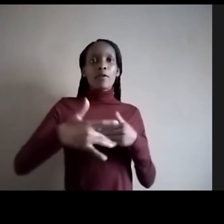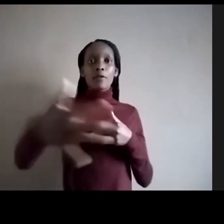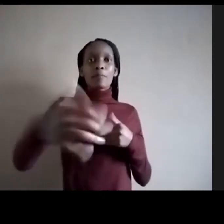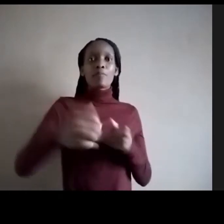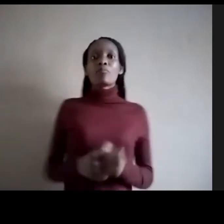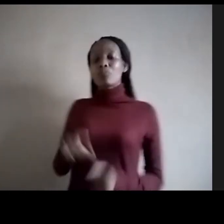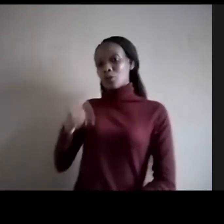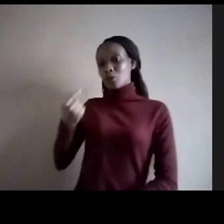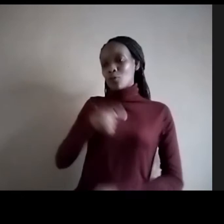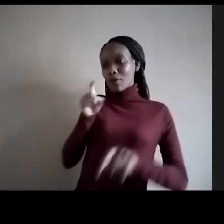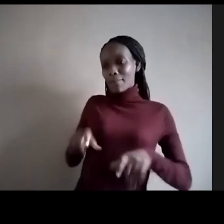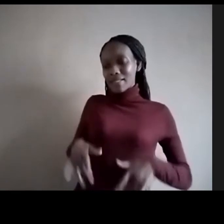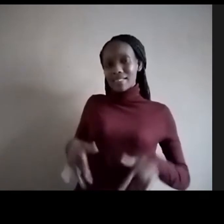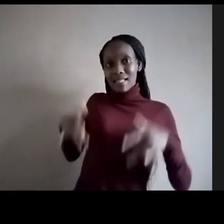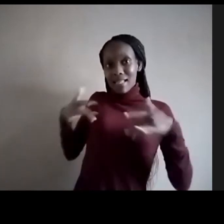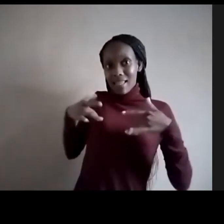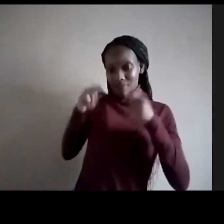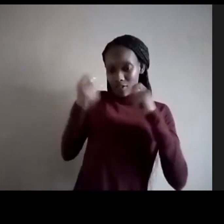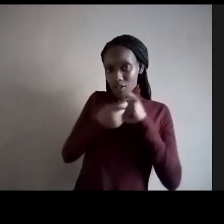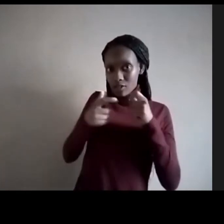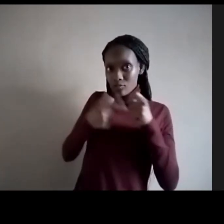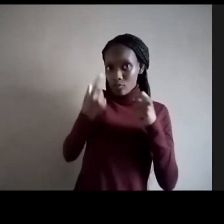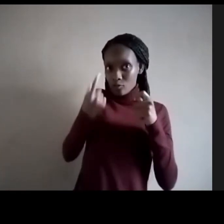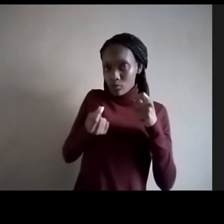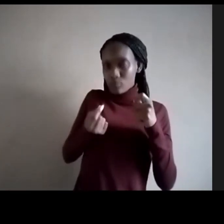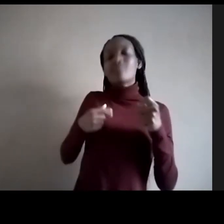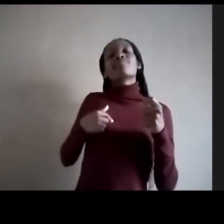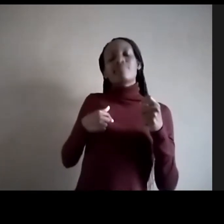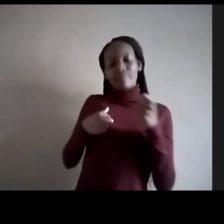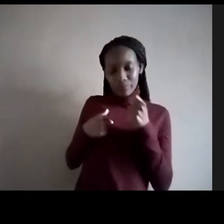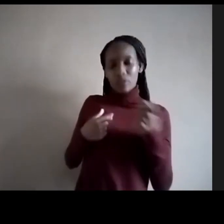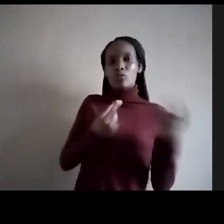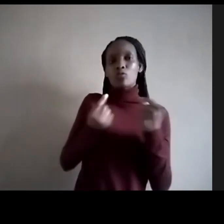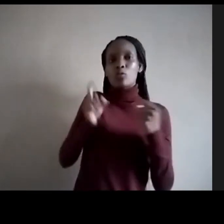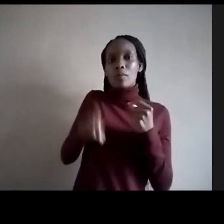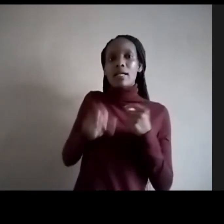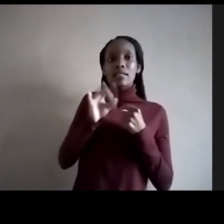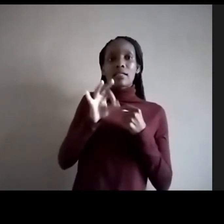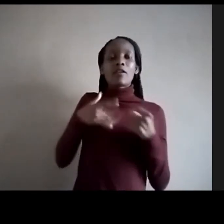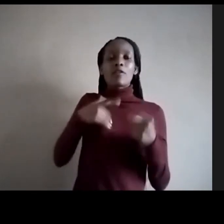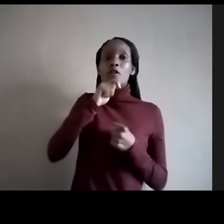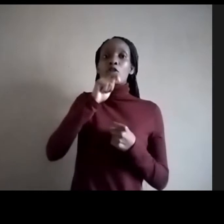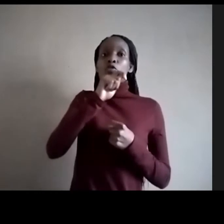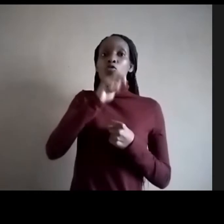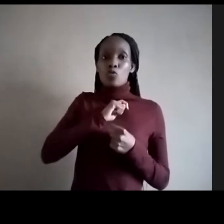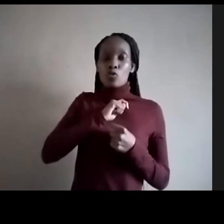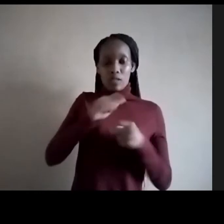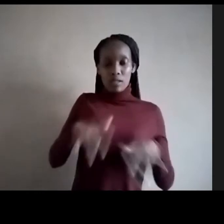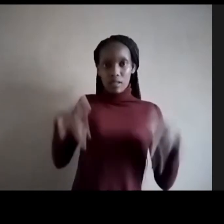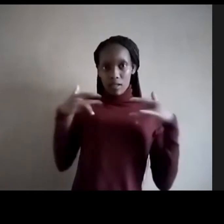must live our truth. If we live the truth of society, that's where we will stay. Because at the end of the day,